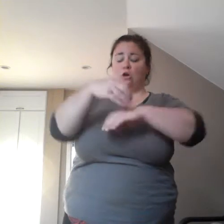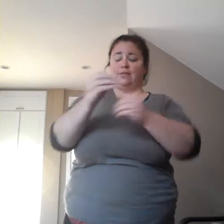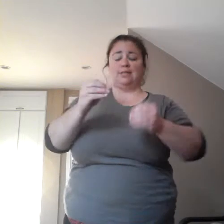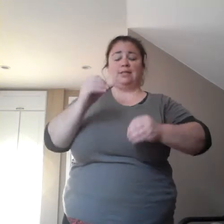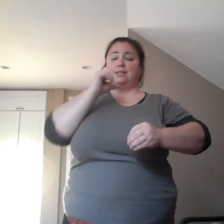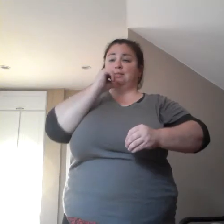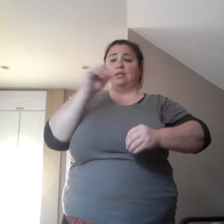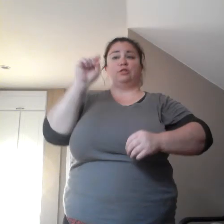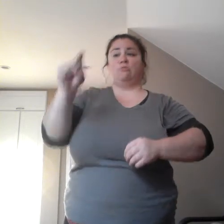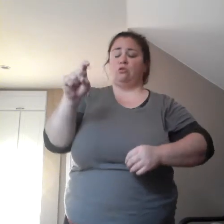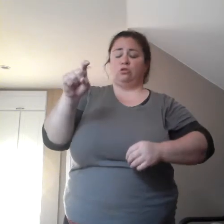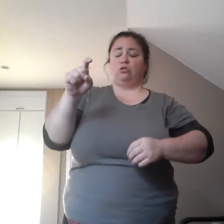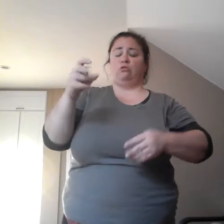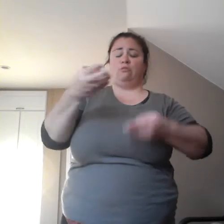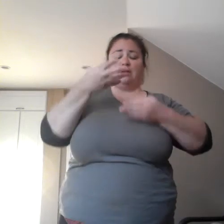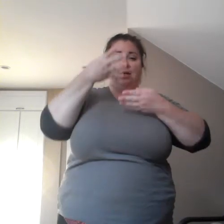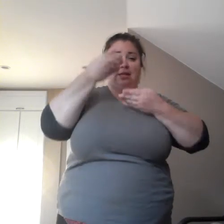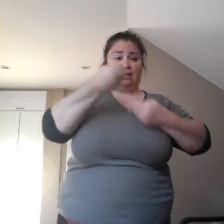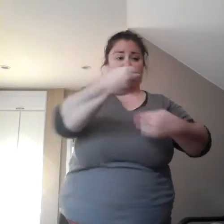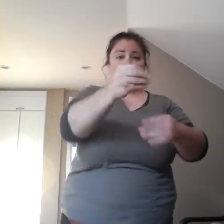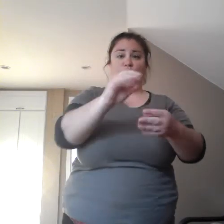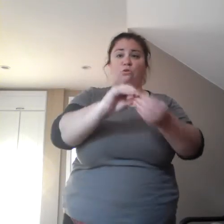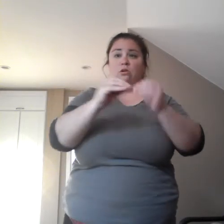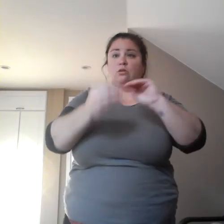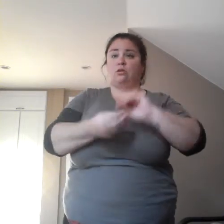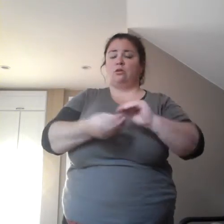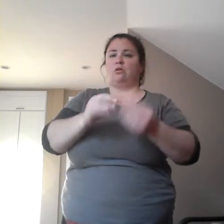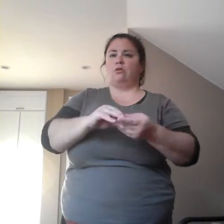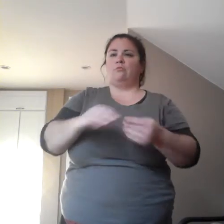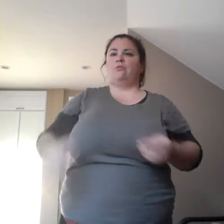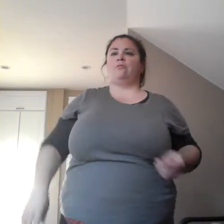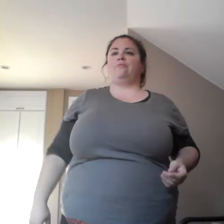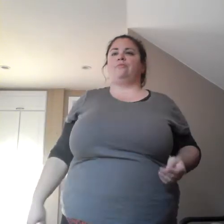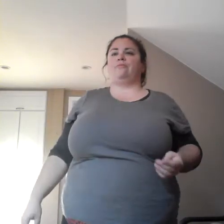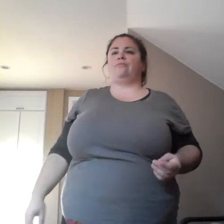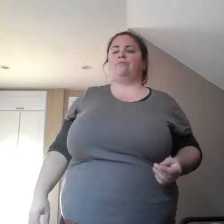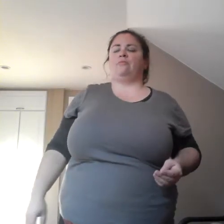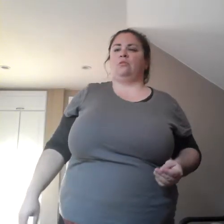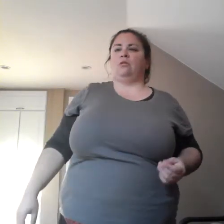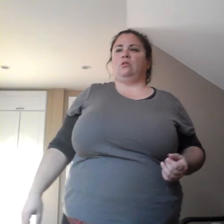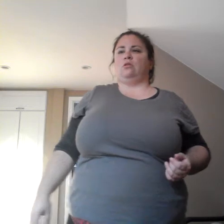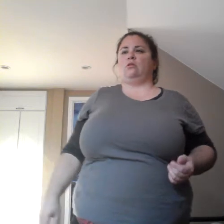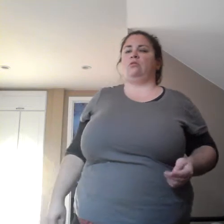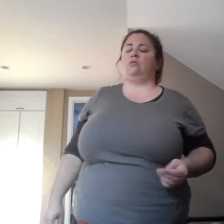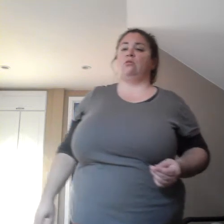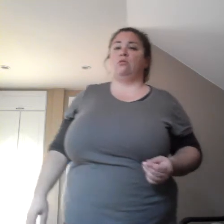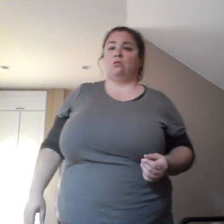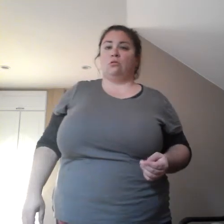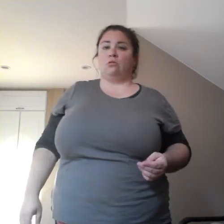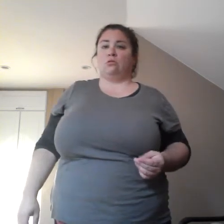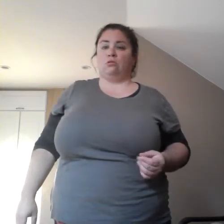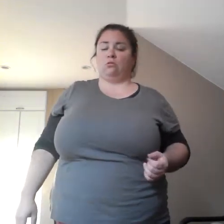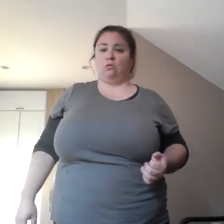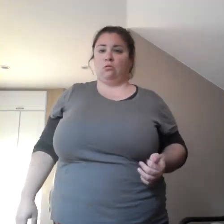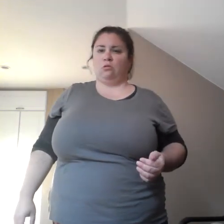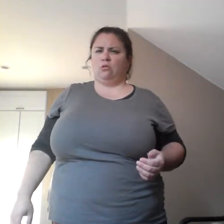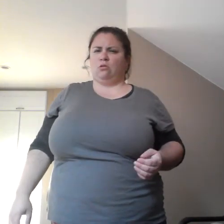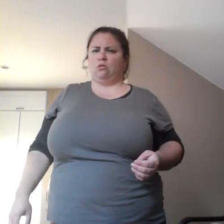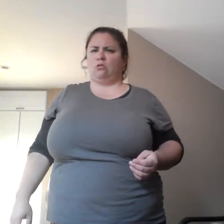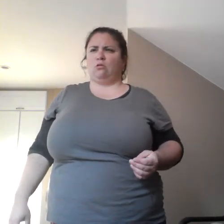So, he was getting upset that we didn't give him her phone number so he can contact her. We were questioning, you know, why don't you have her phone number?